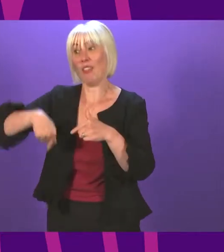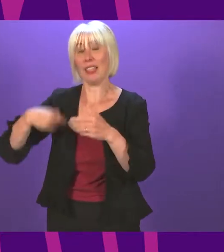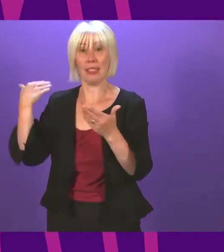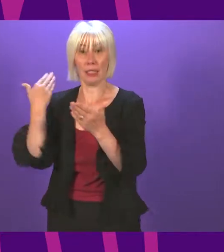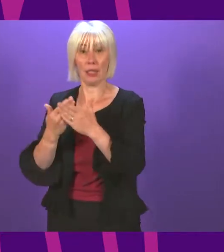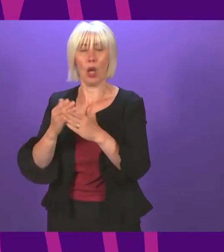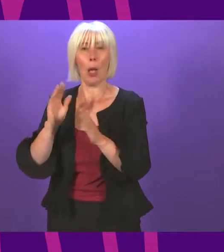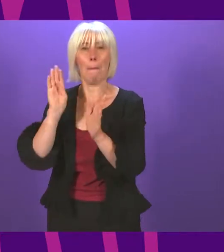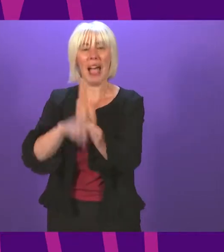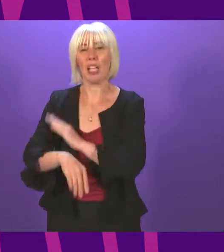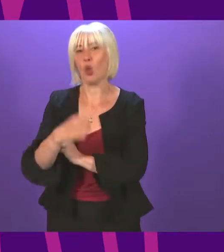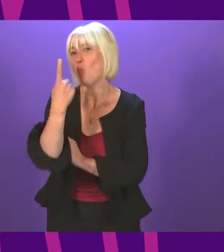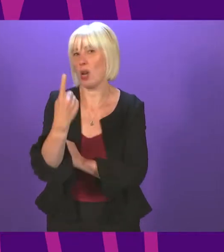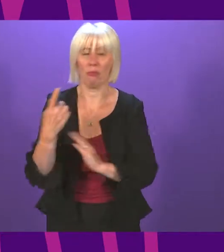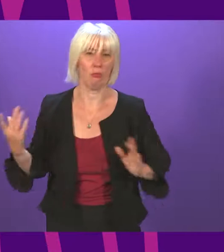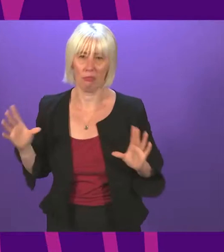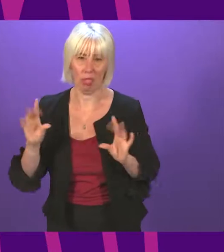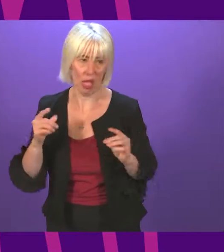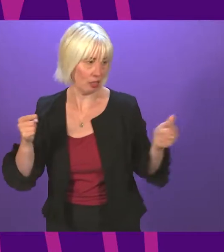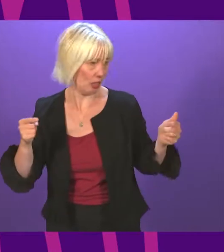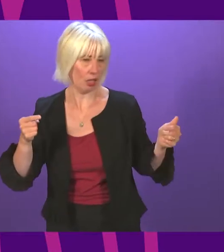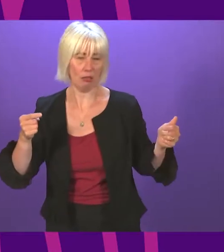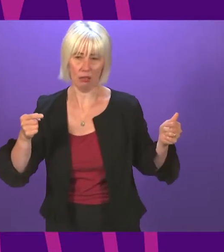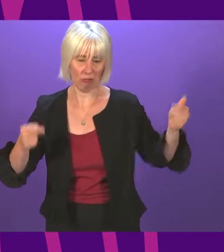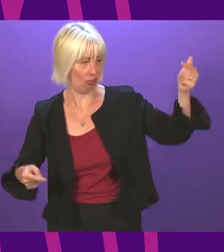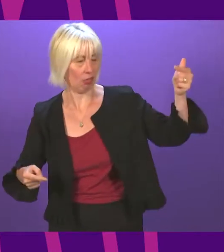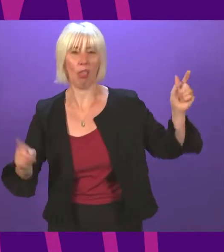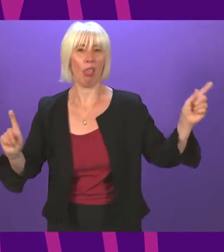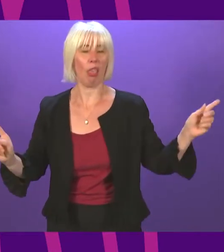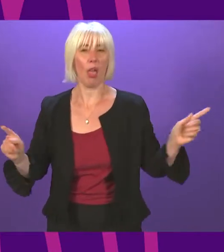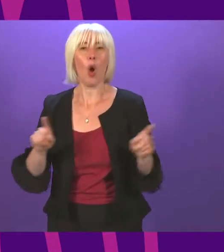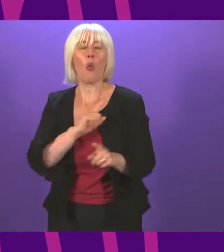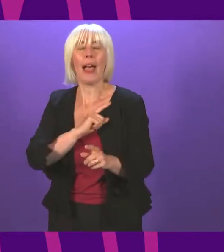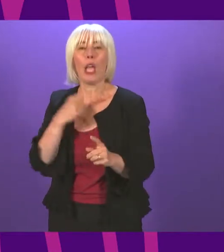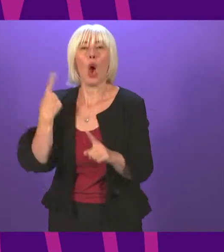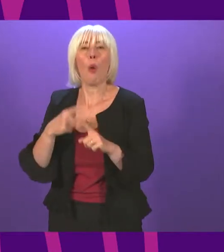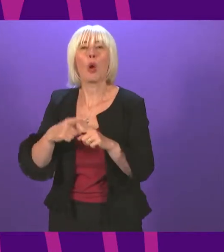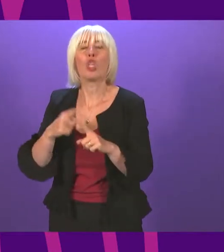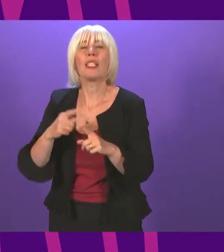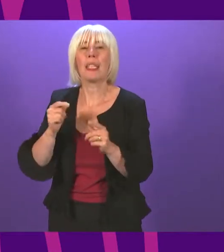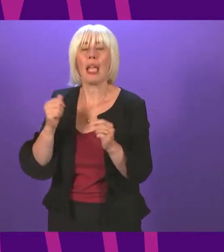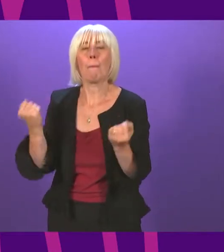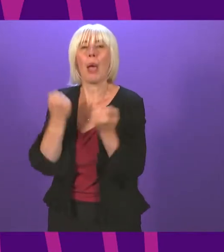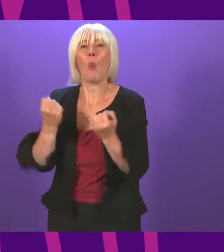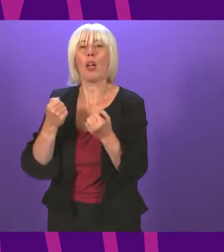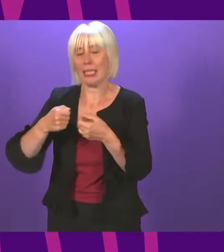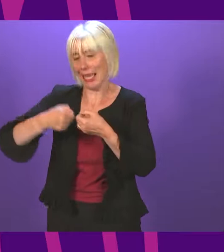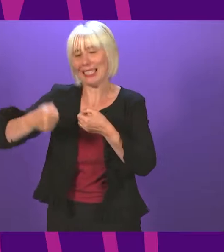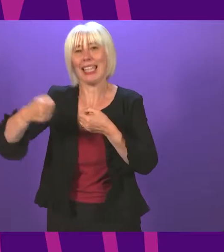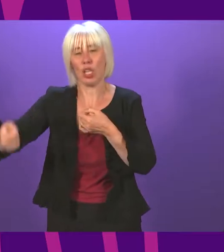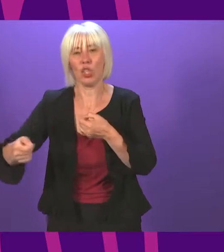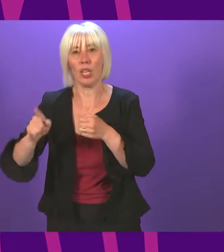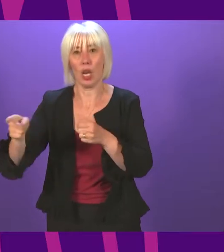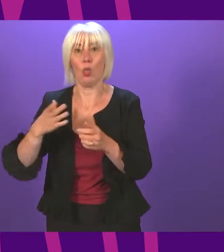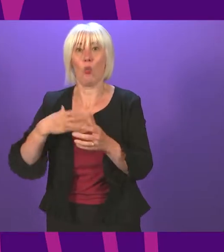passed just one. And that was the further extension of emergency powers that they have since expressed interest